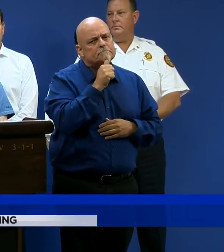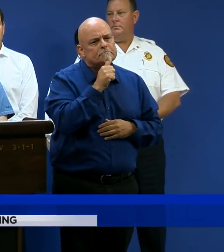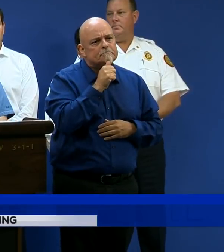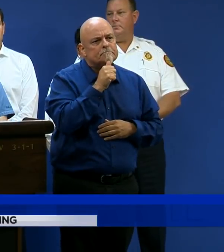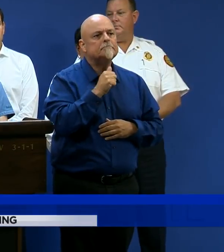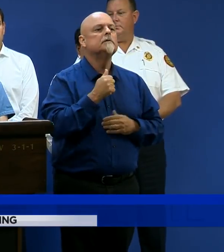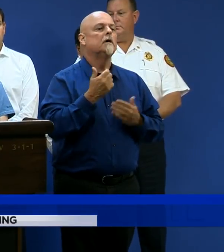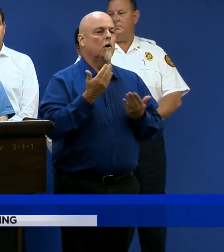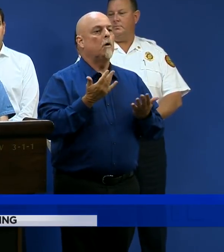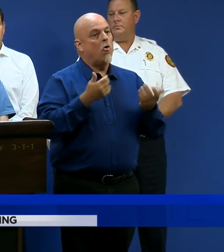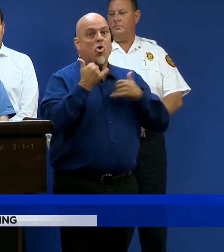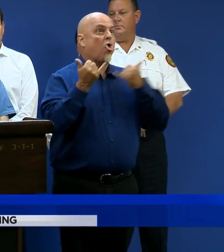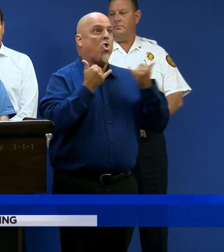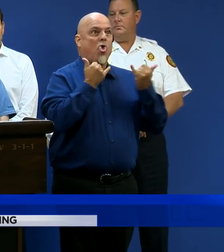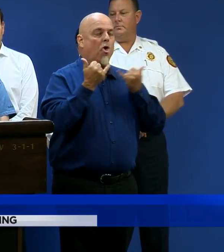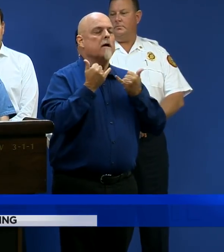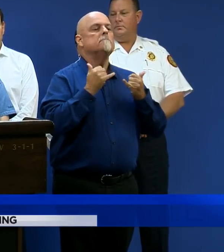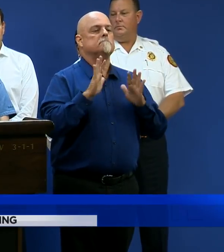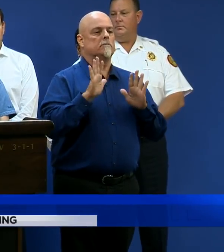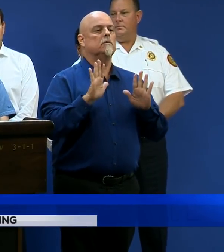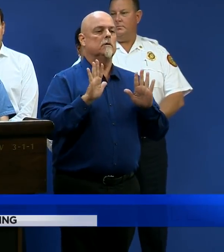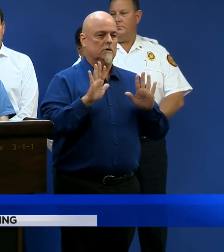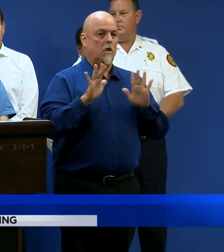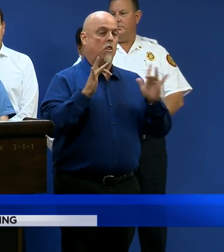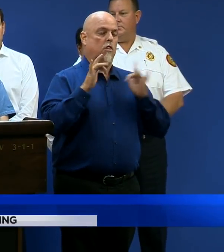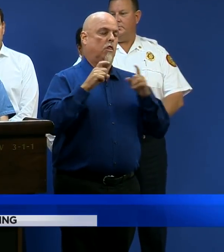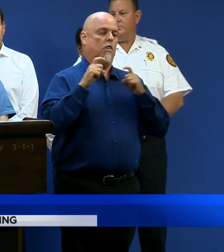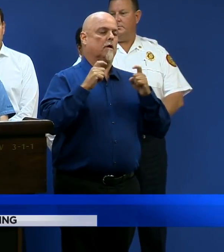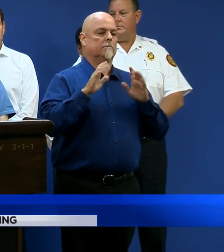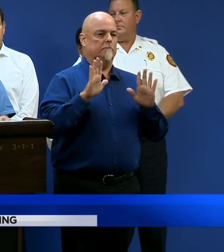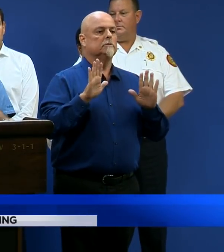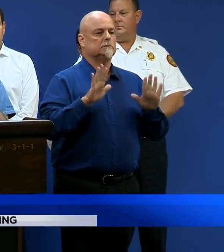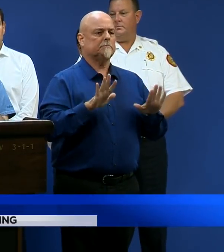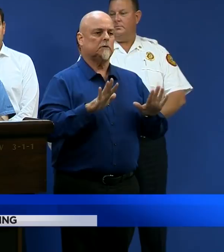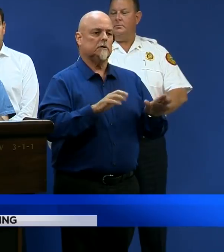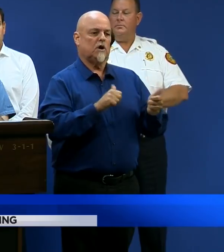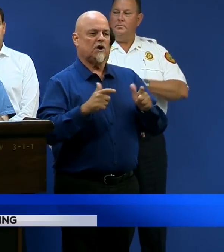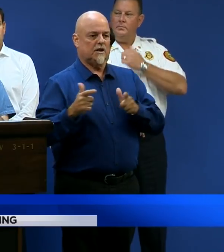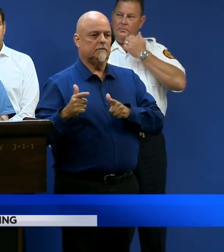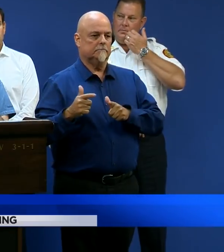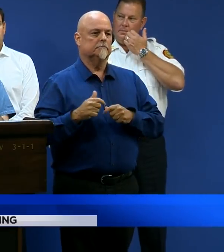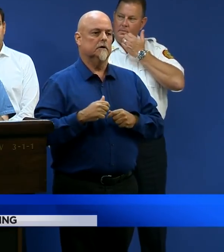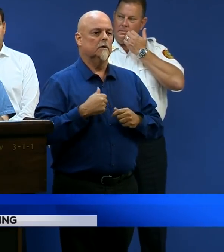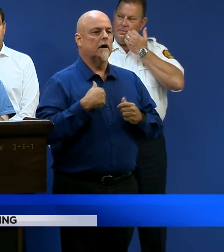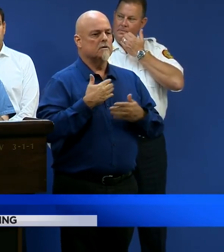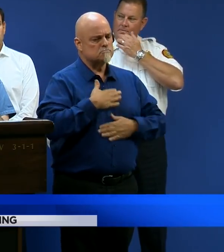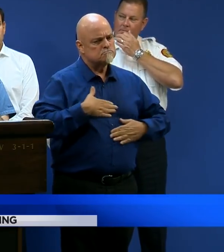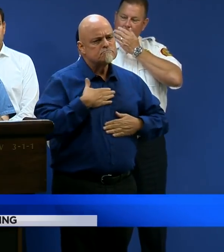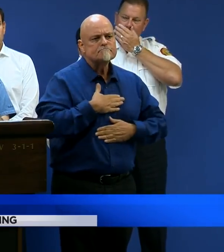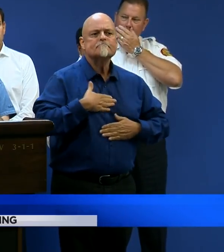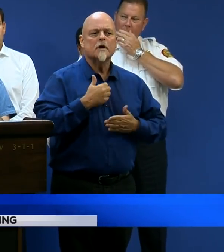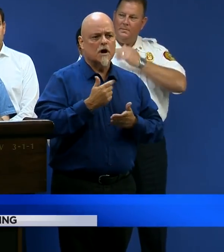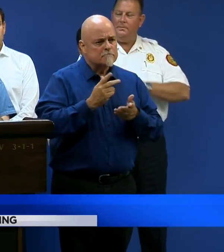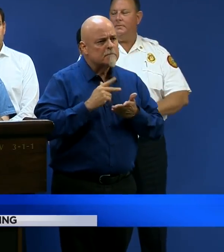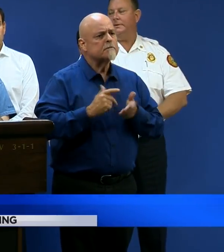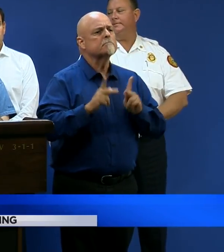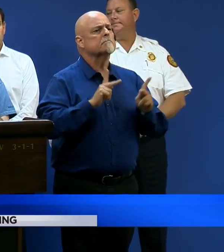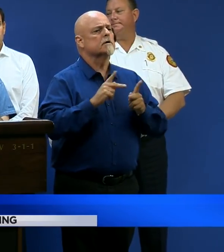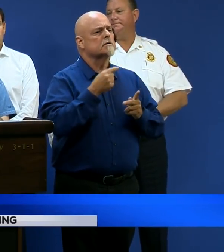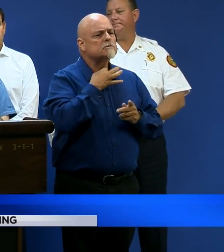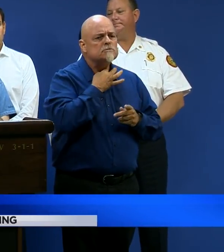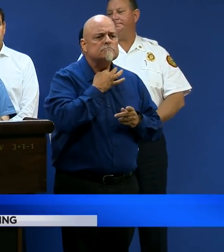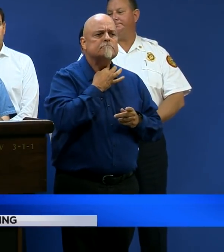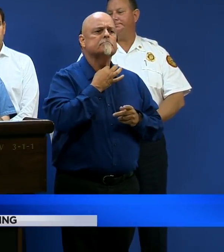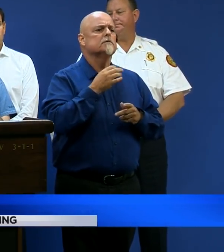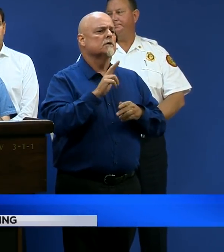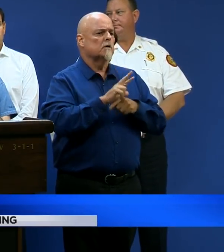is heavy. Callers are experiencing wait times and we encourage residents to also submit inquiries via